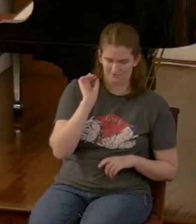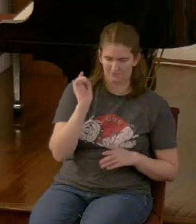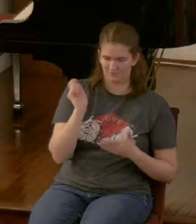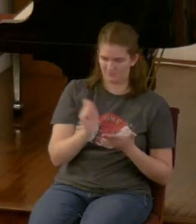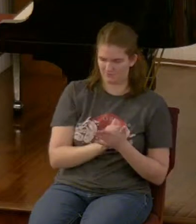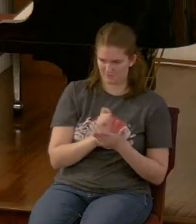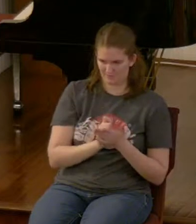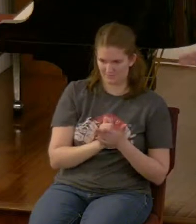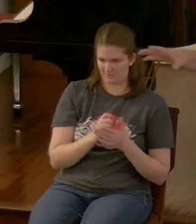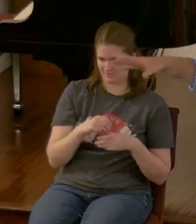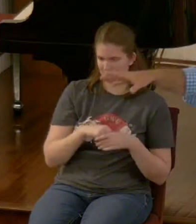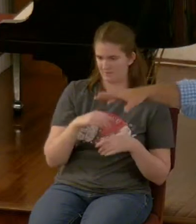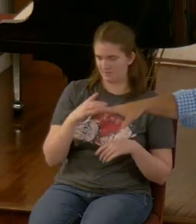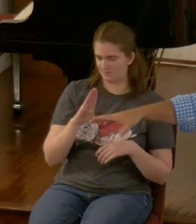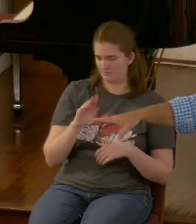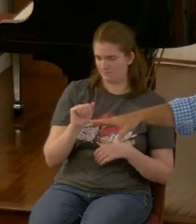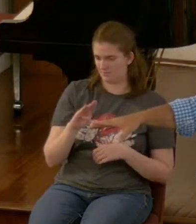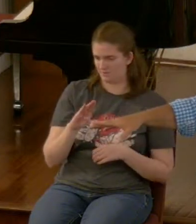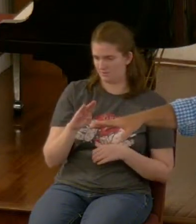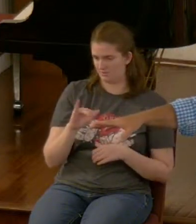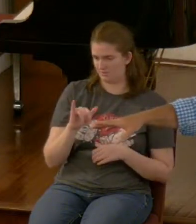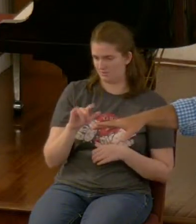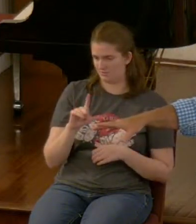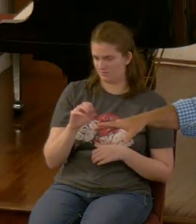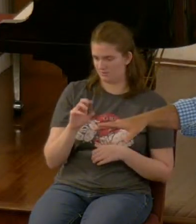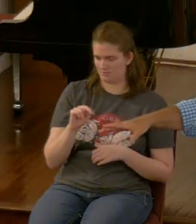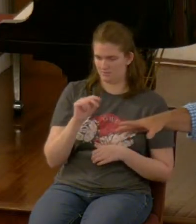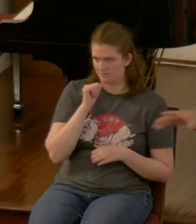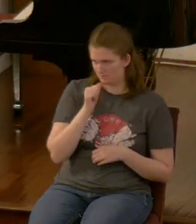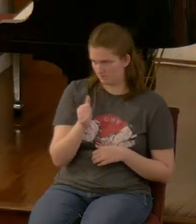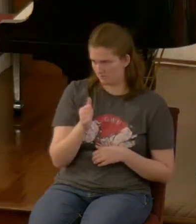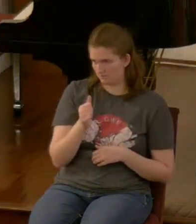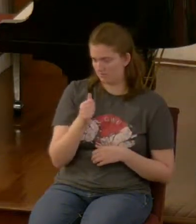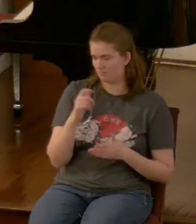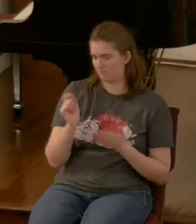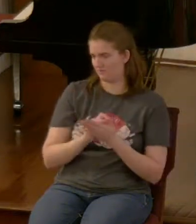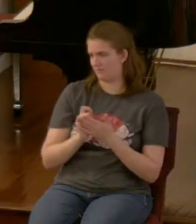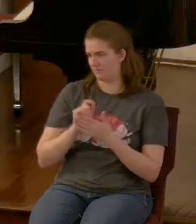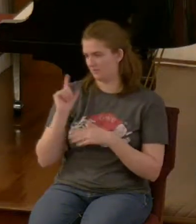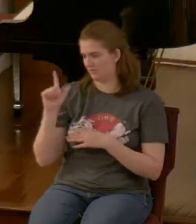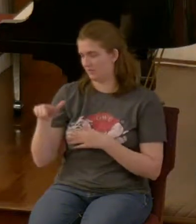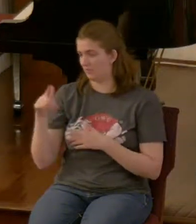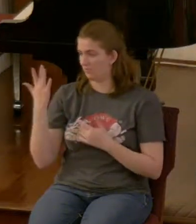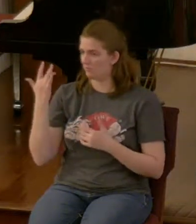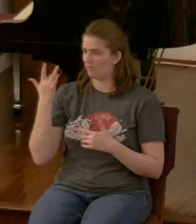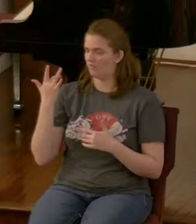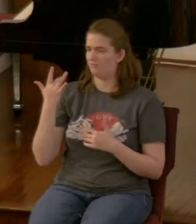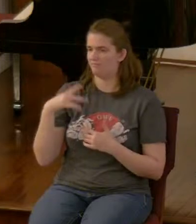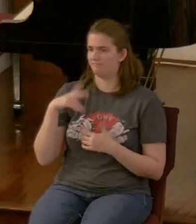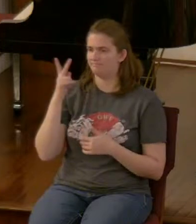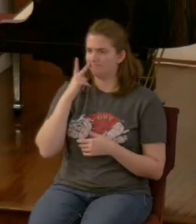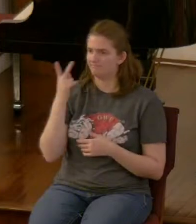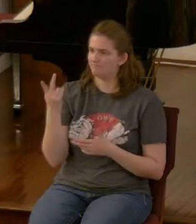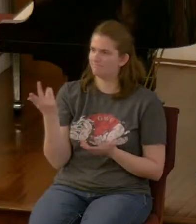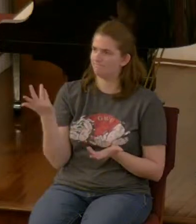in Babylon but it was written later because they can't see